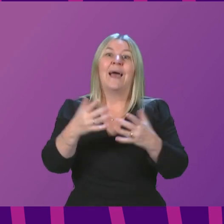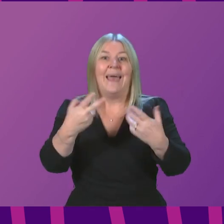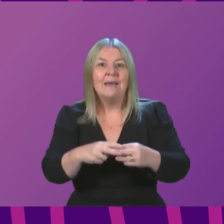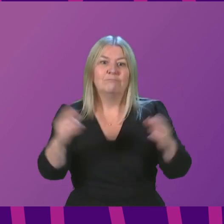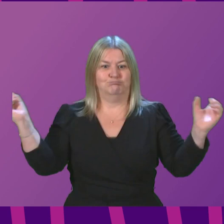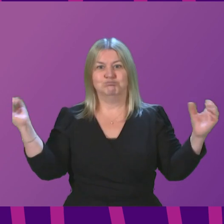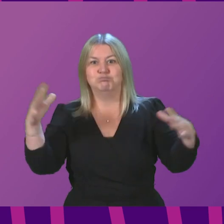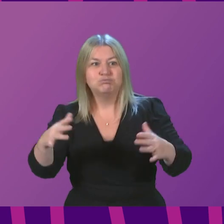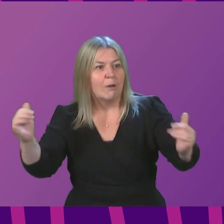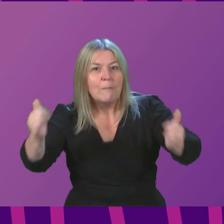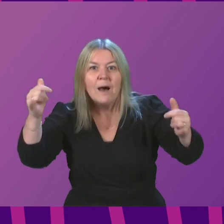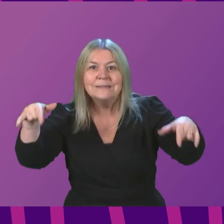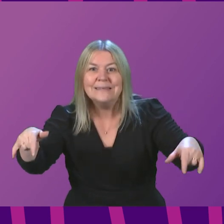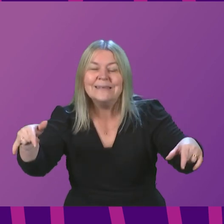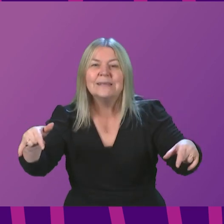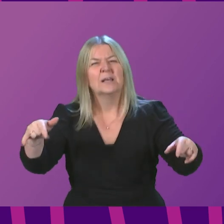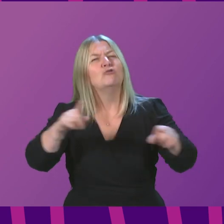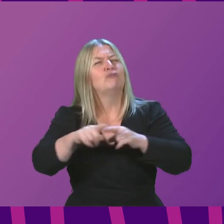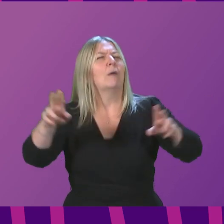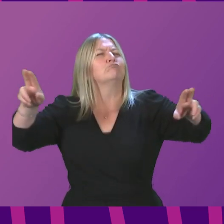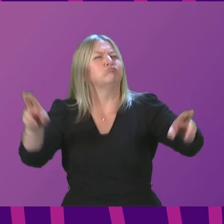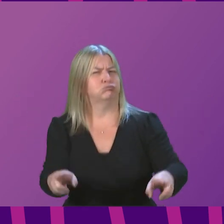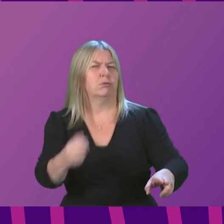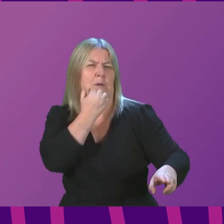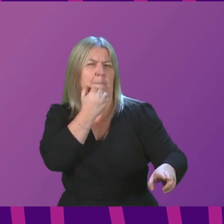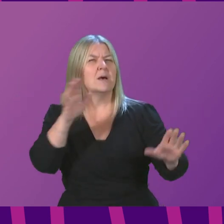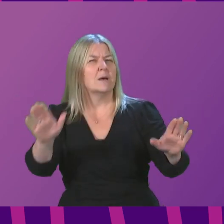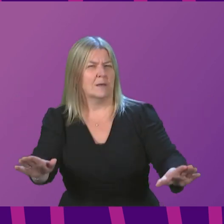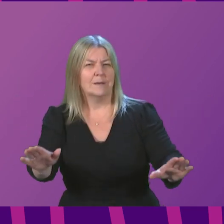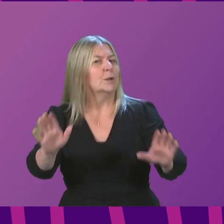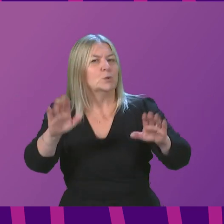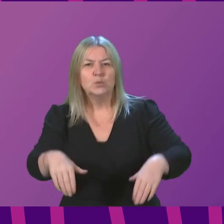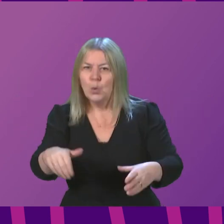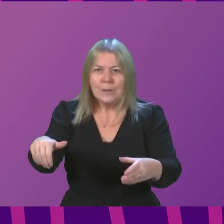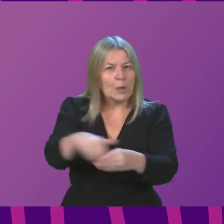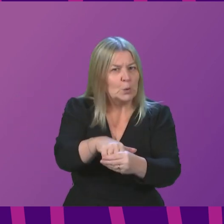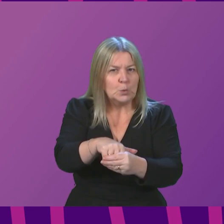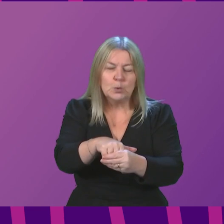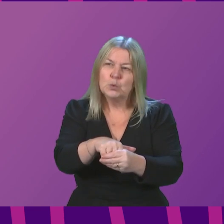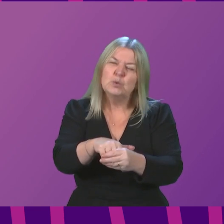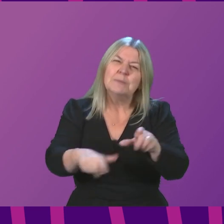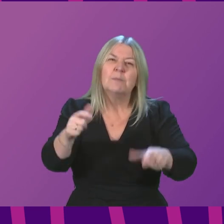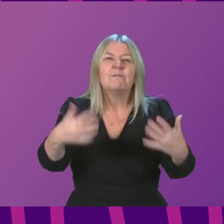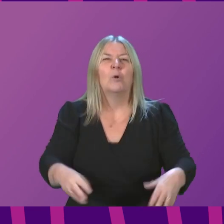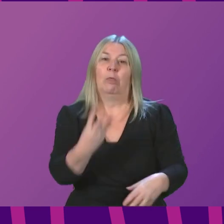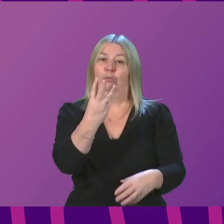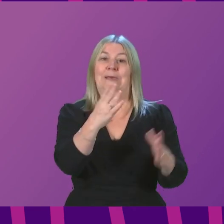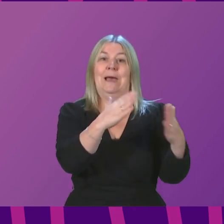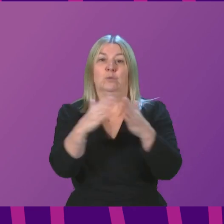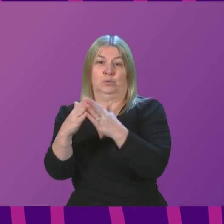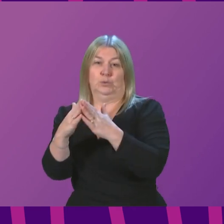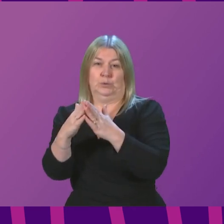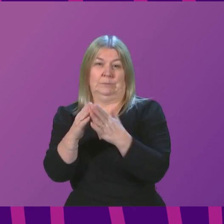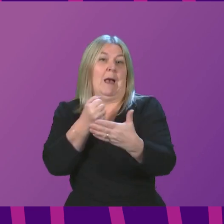social gatherings that do take place so that they do not include people from any more than three households. We try to